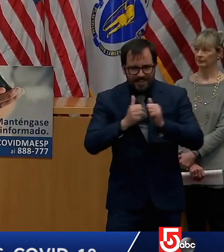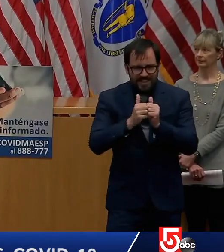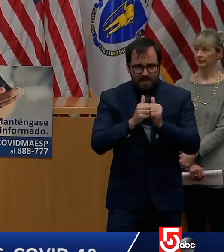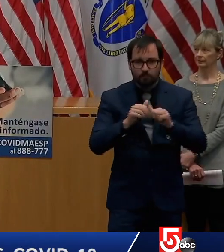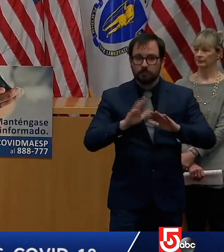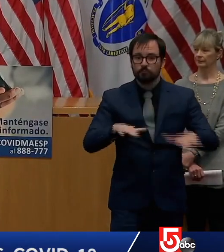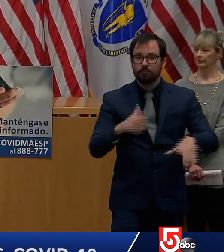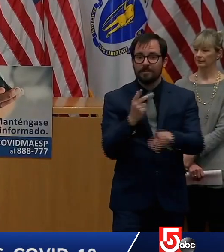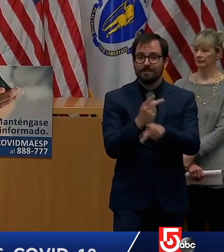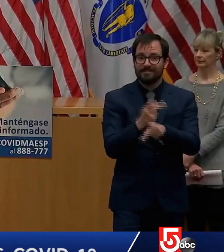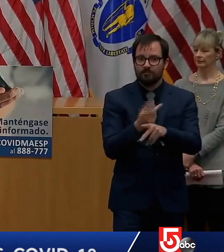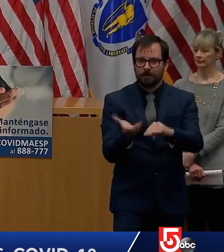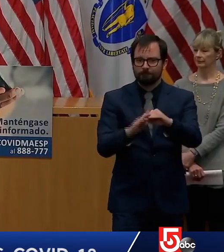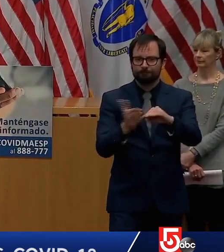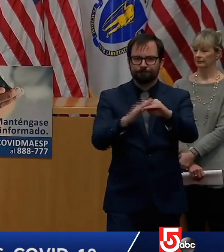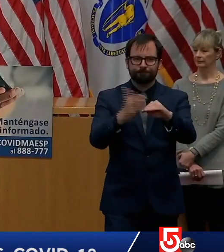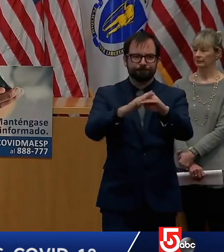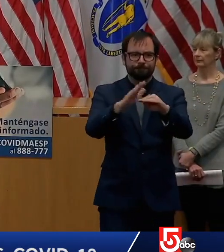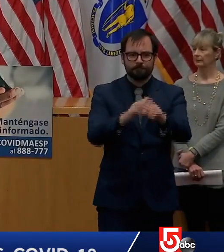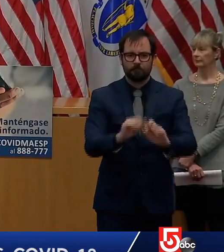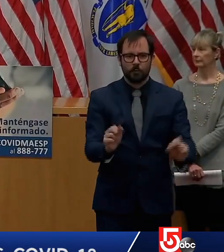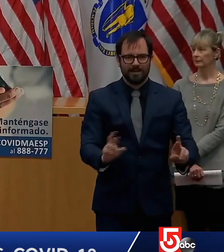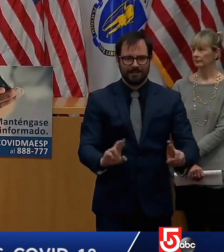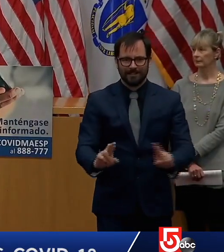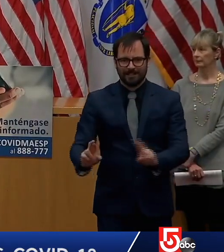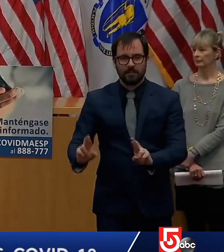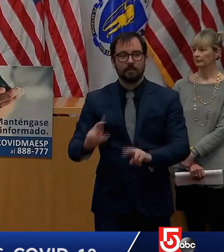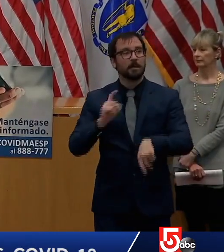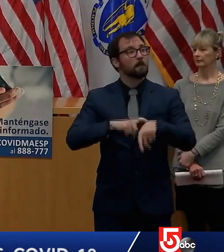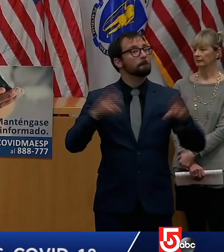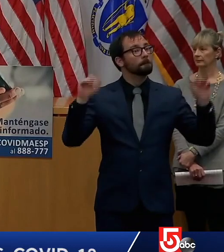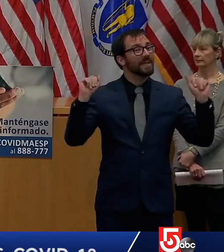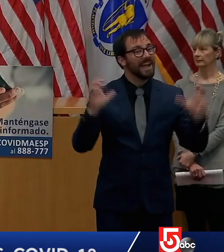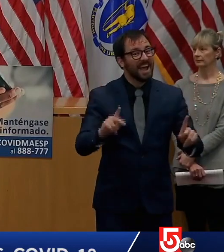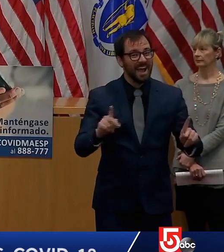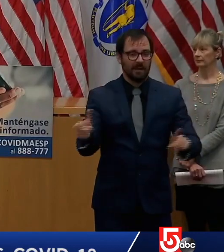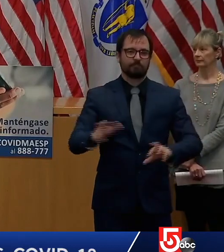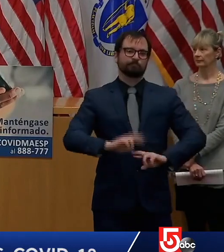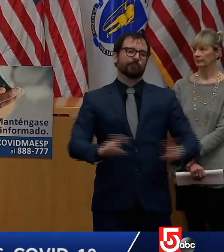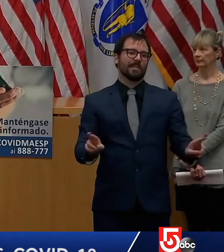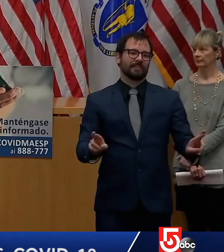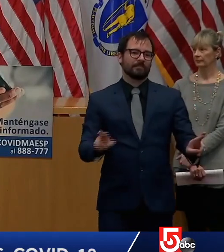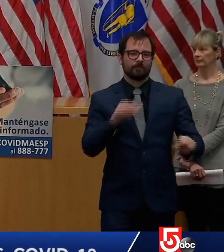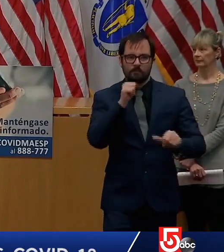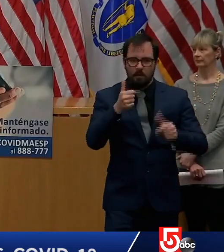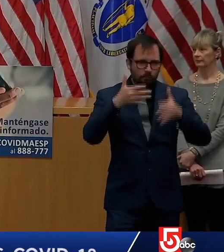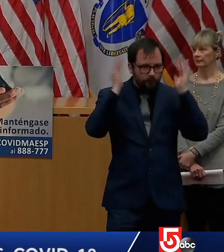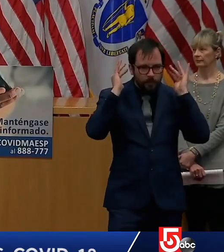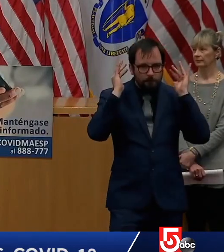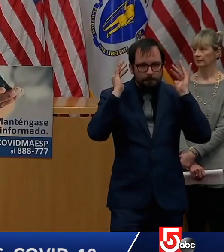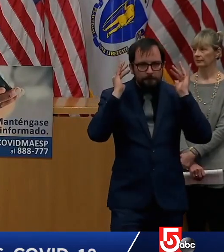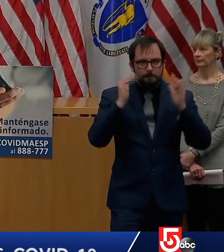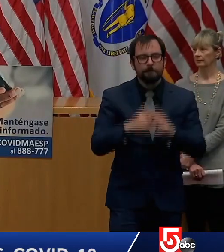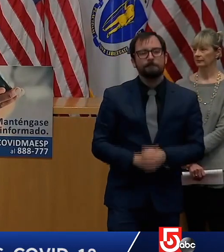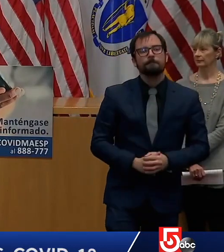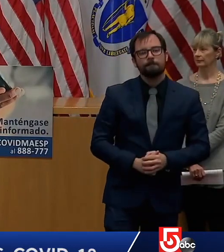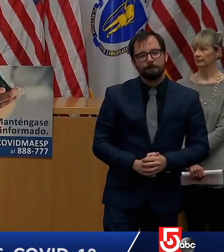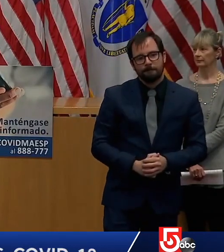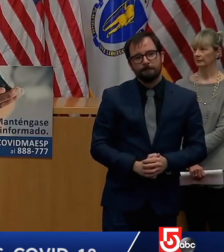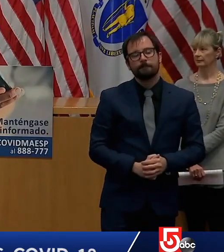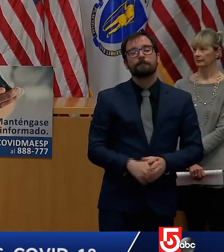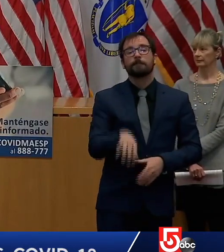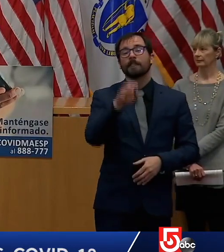eec is developing a partnership with care.com to help unemployed child care workers provide in-home care